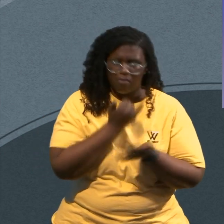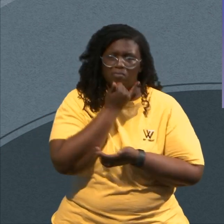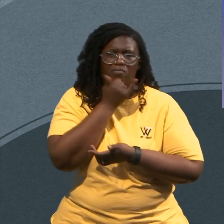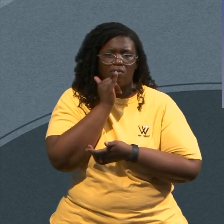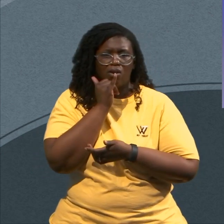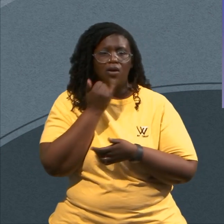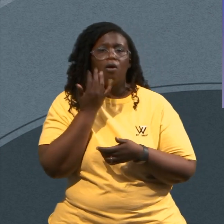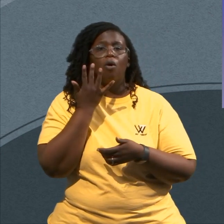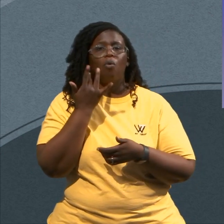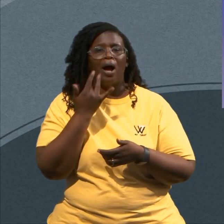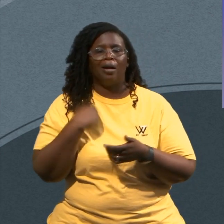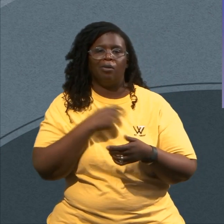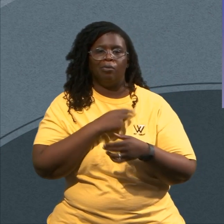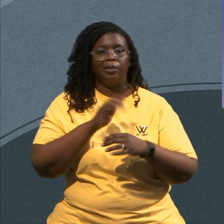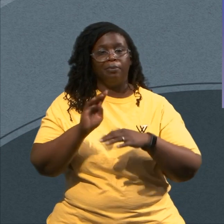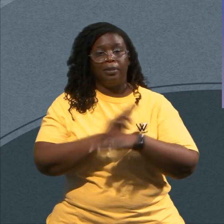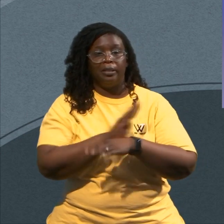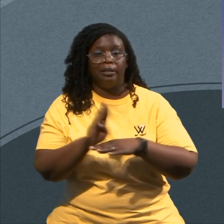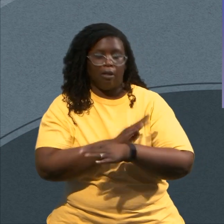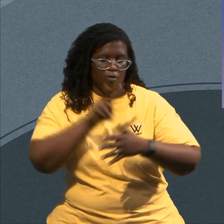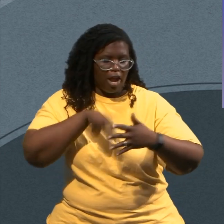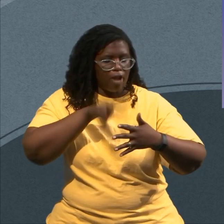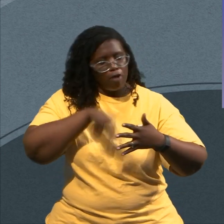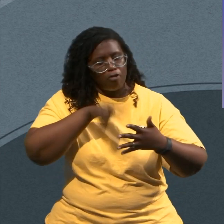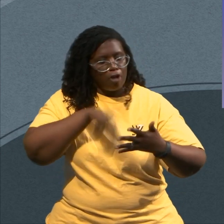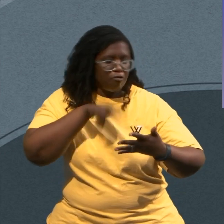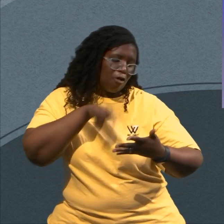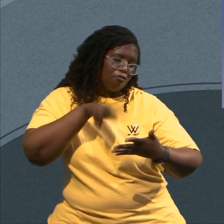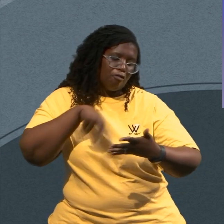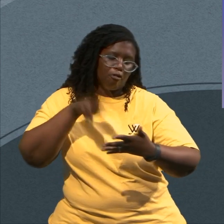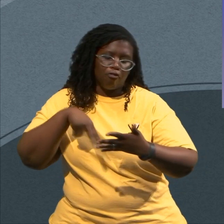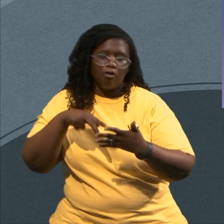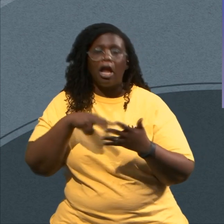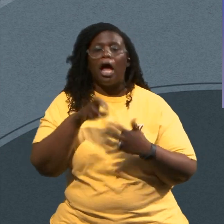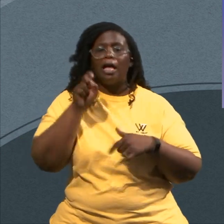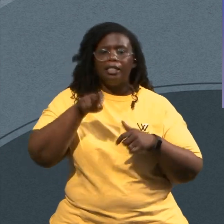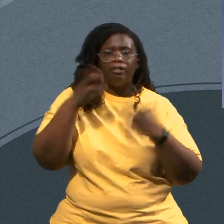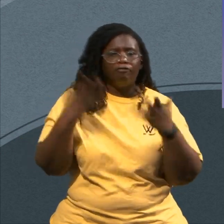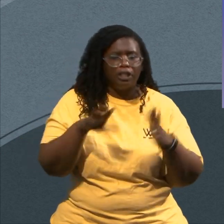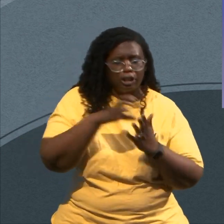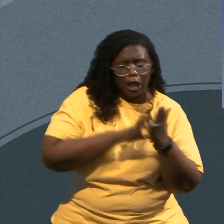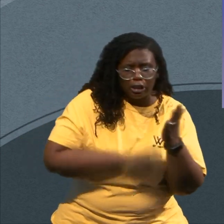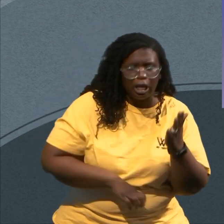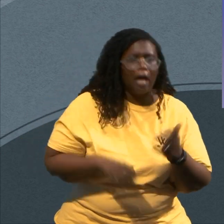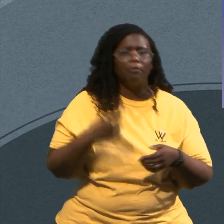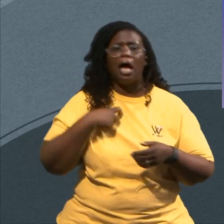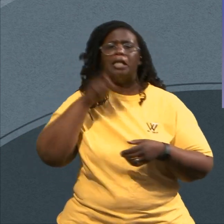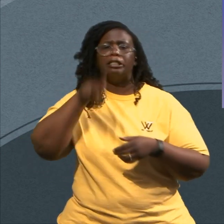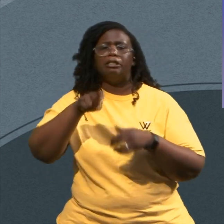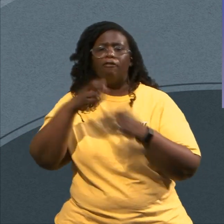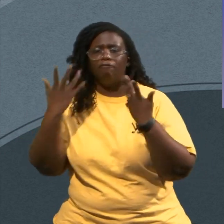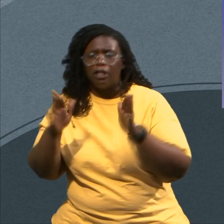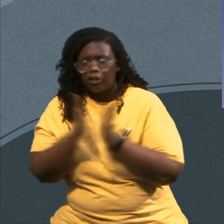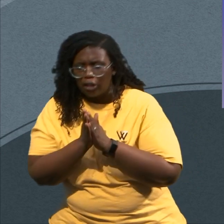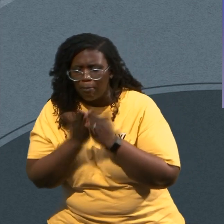With activity I gotta read a scripture I gotta pray I gotta be saying something That it is devoid Of